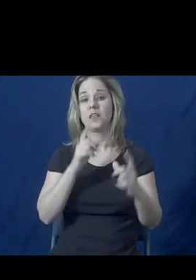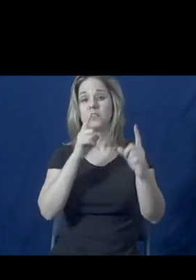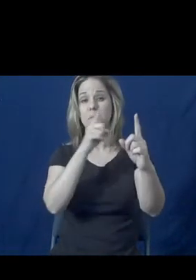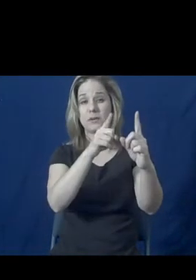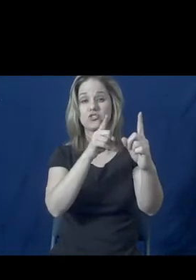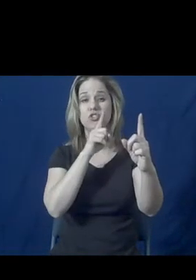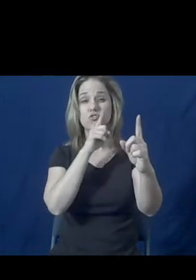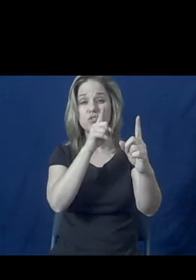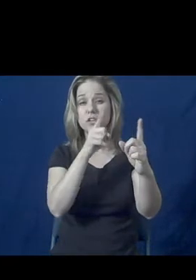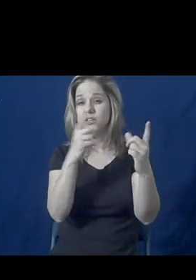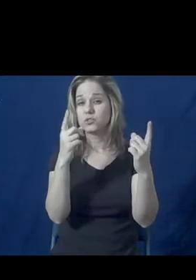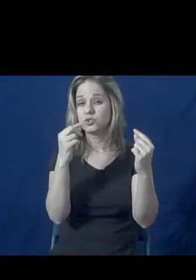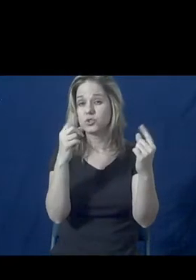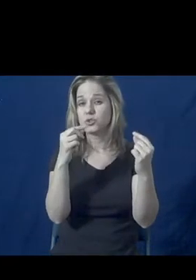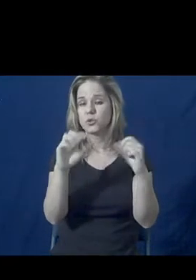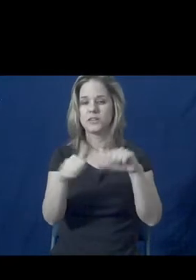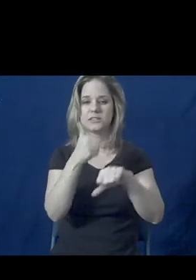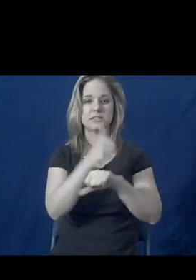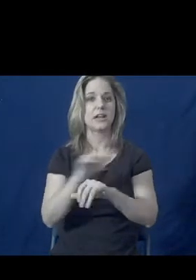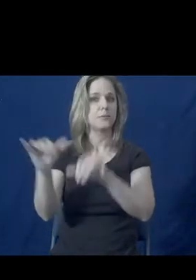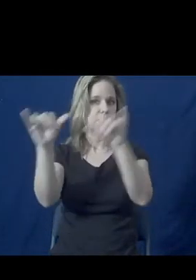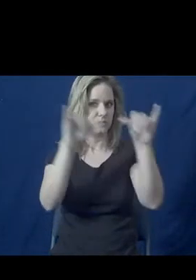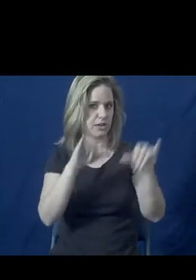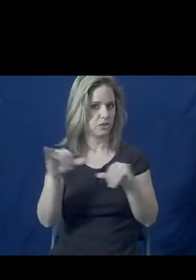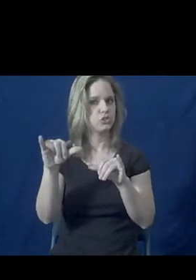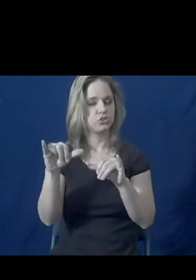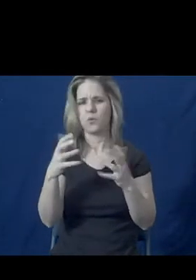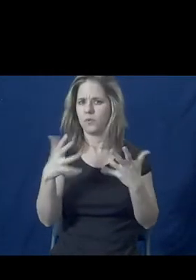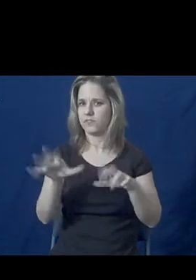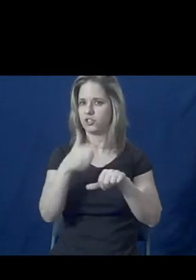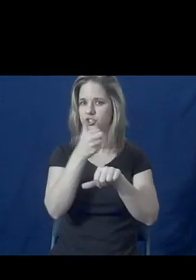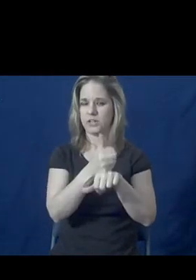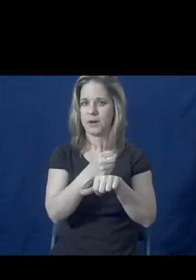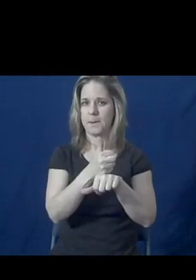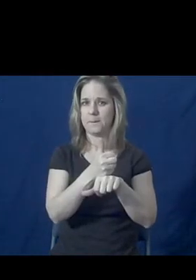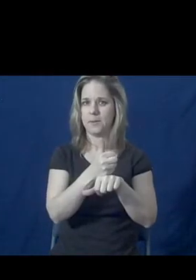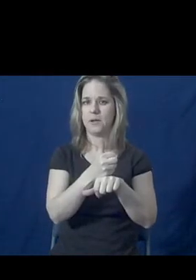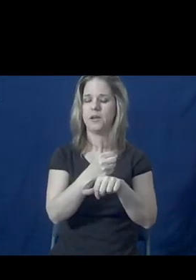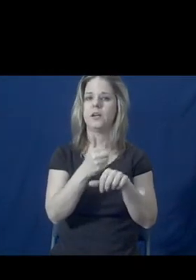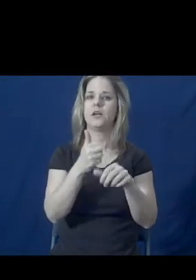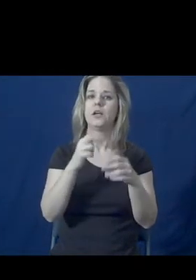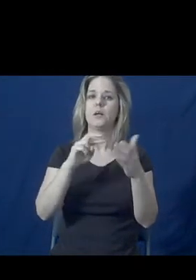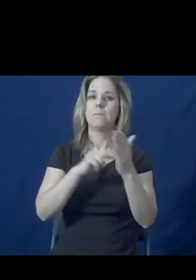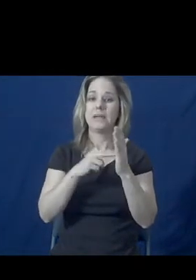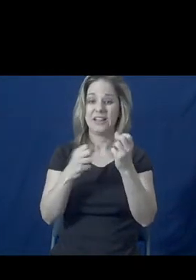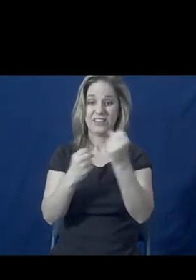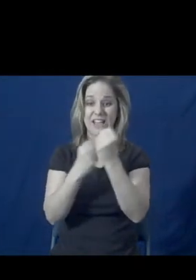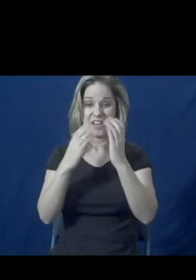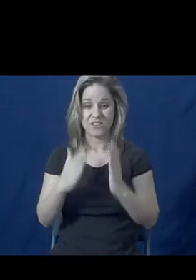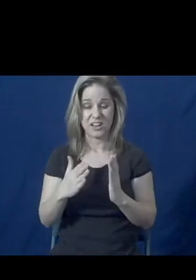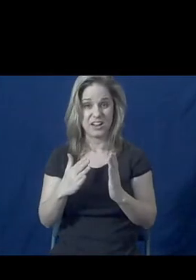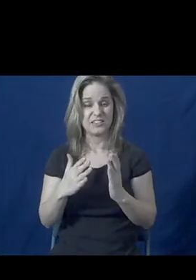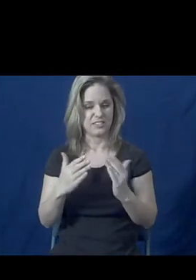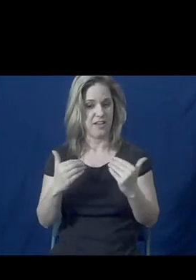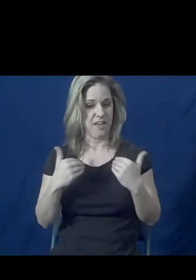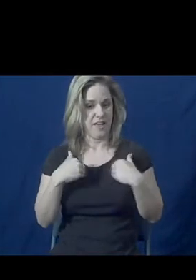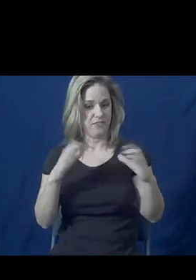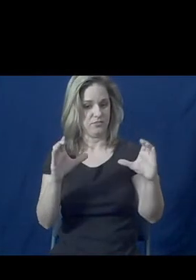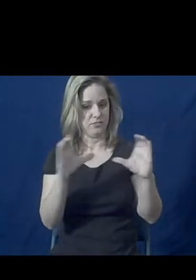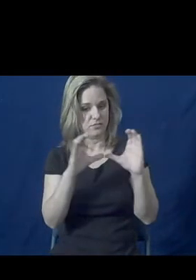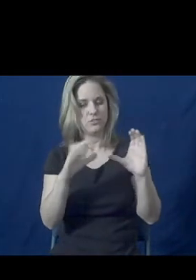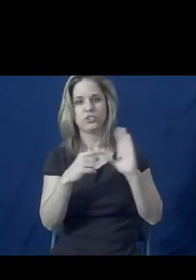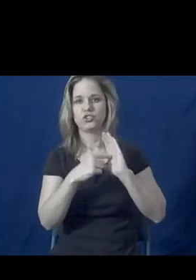our mission really is to set up the standards which we have set up so that the advocates represent